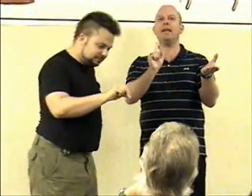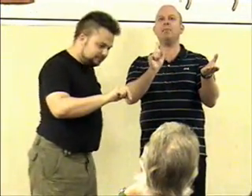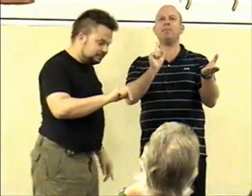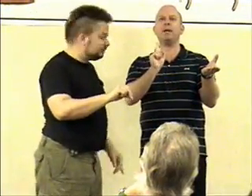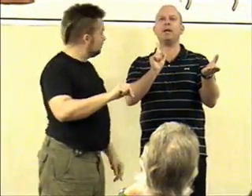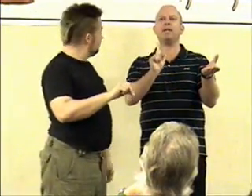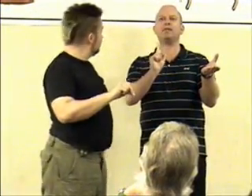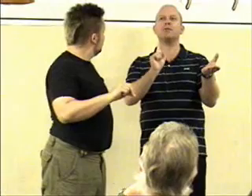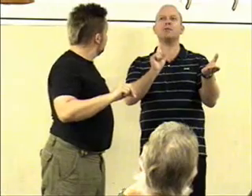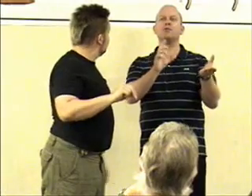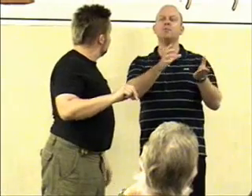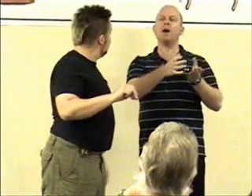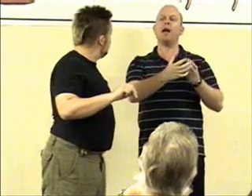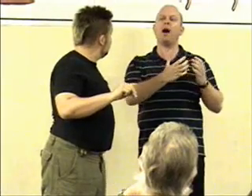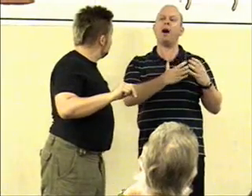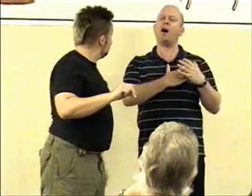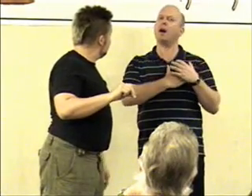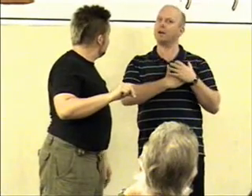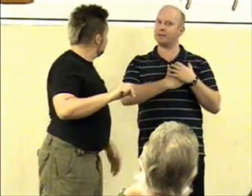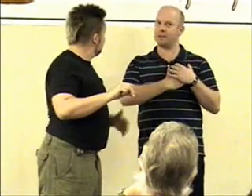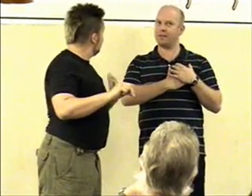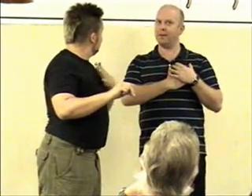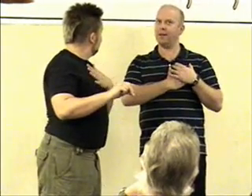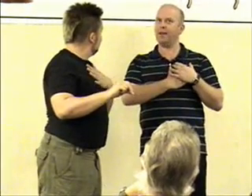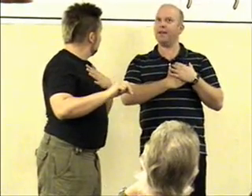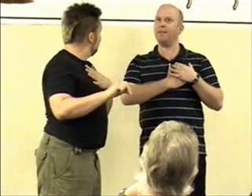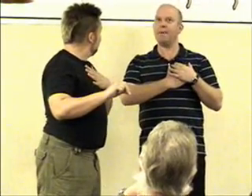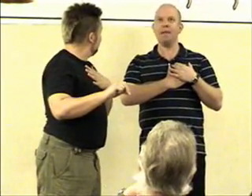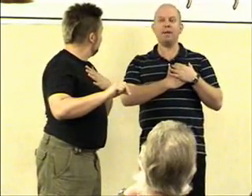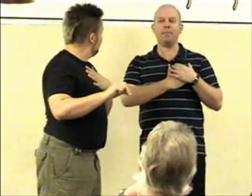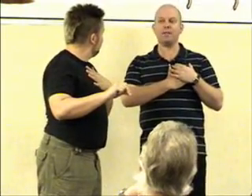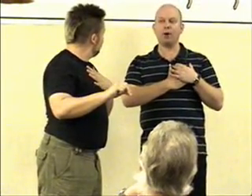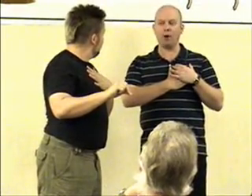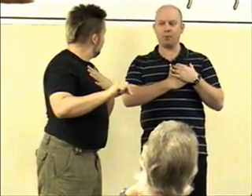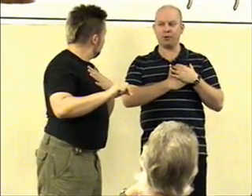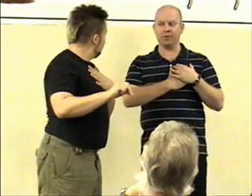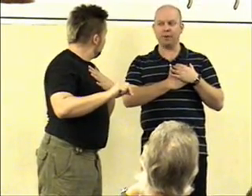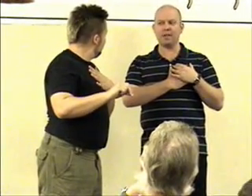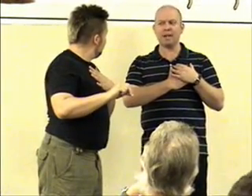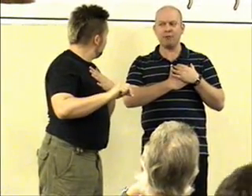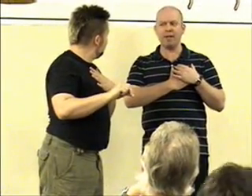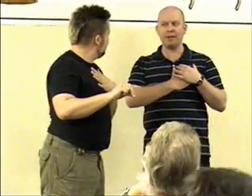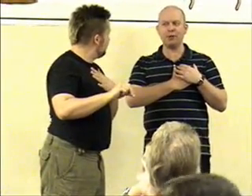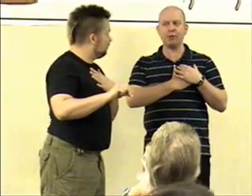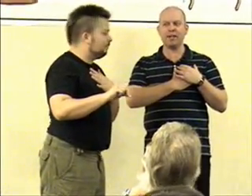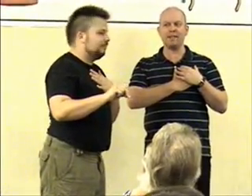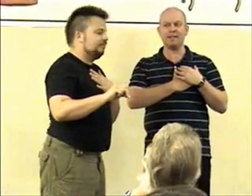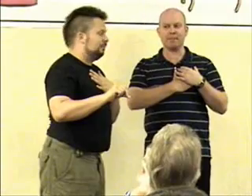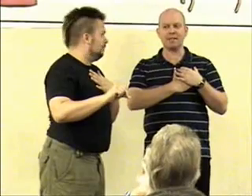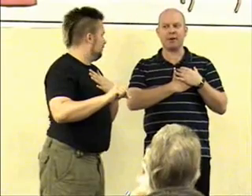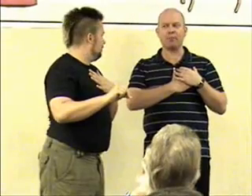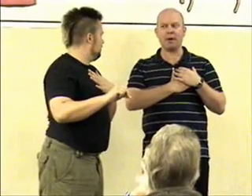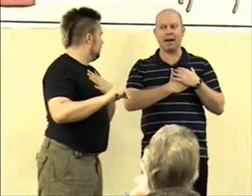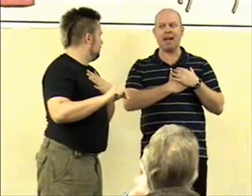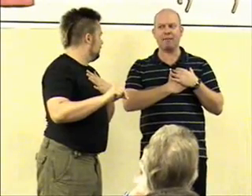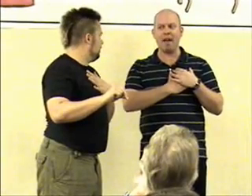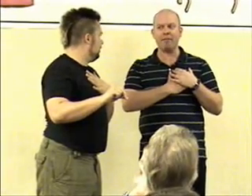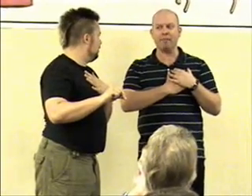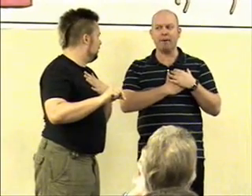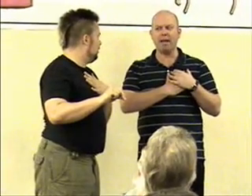Keep it to my heart. Maybe a better option, because I really do think it is the best aeroplane I have ever